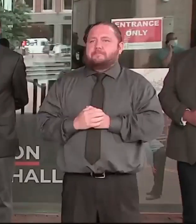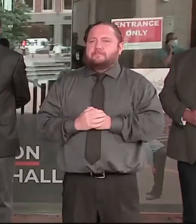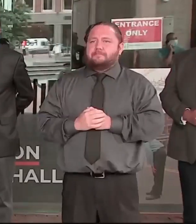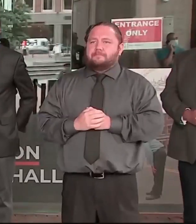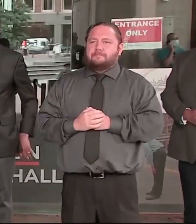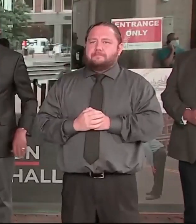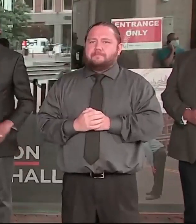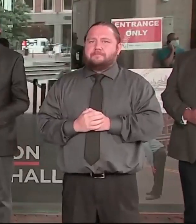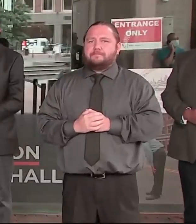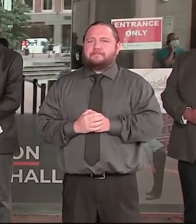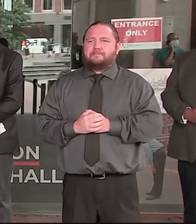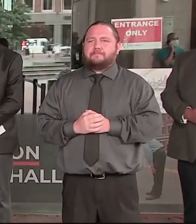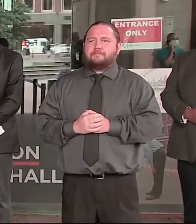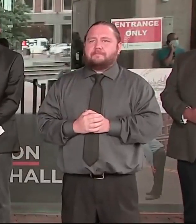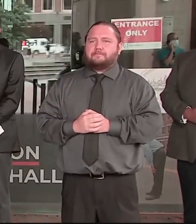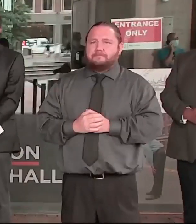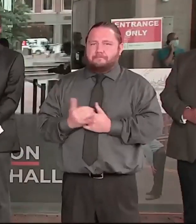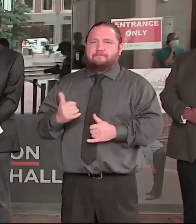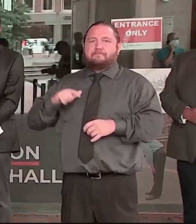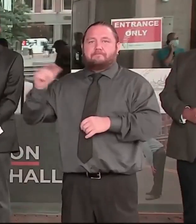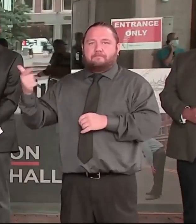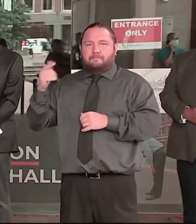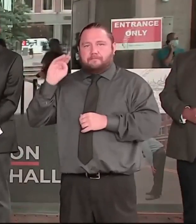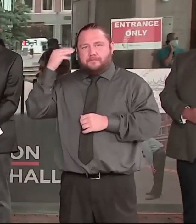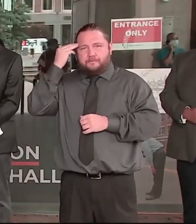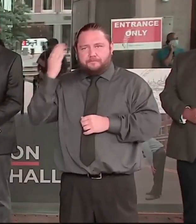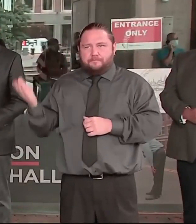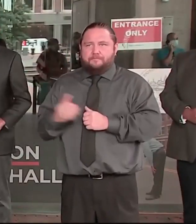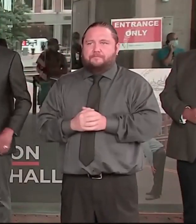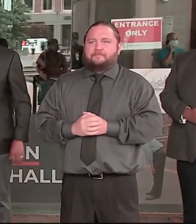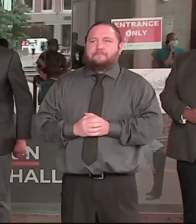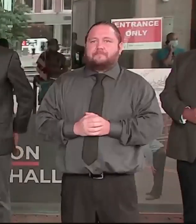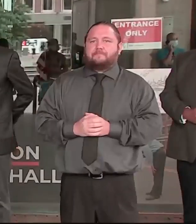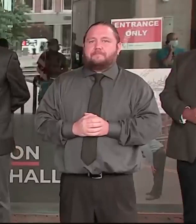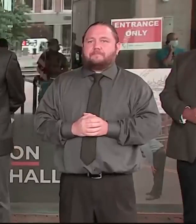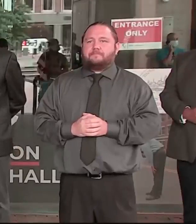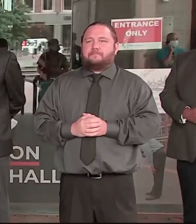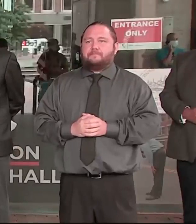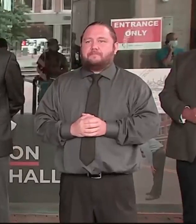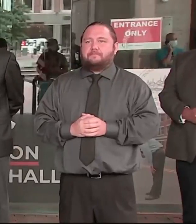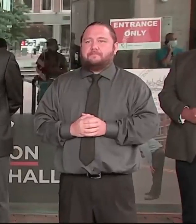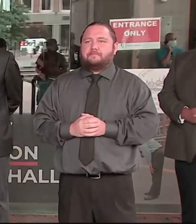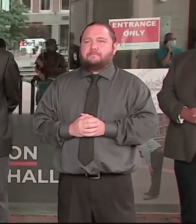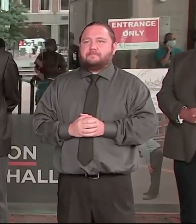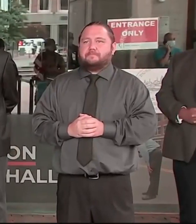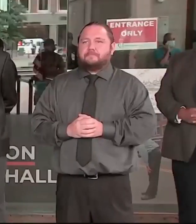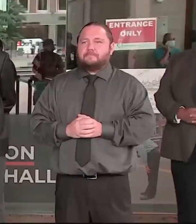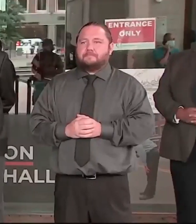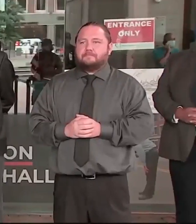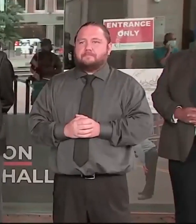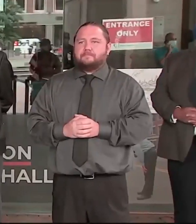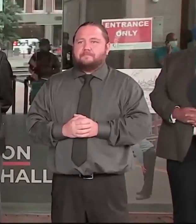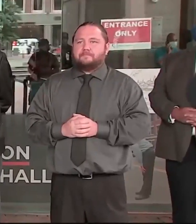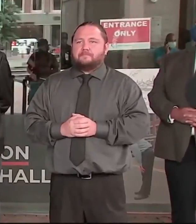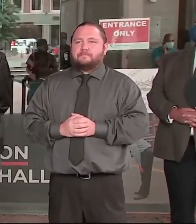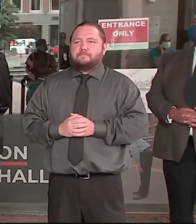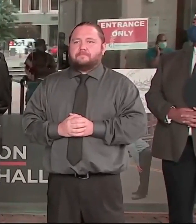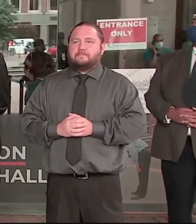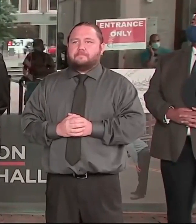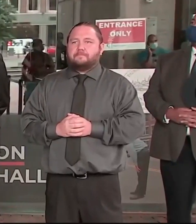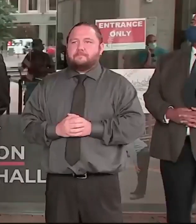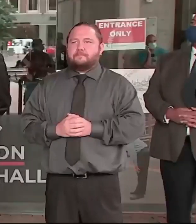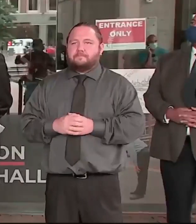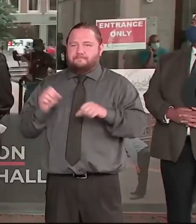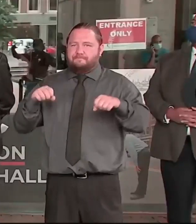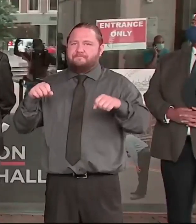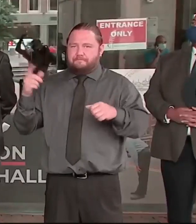Thank you, Marty. In addition to the declaration, we're also taking a number of steps in law enforcement